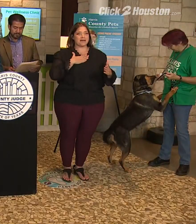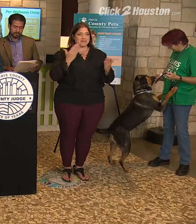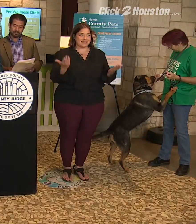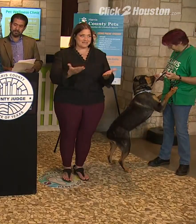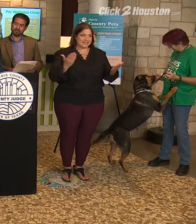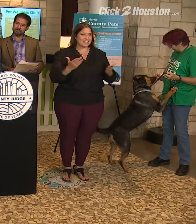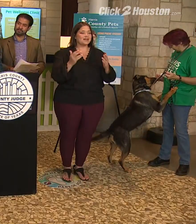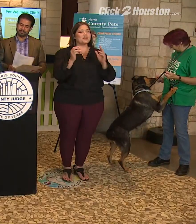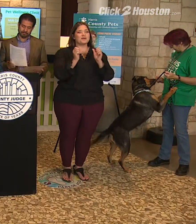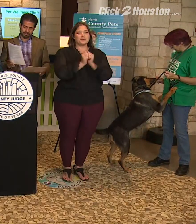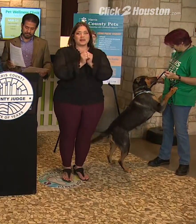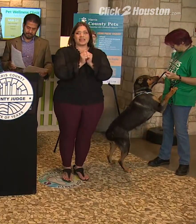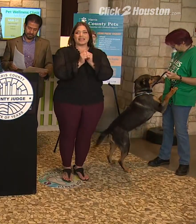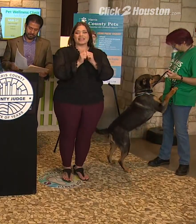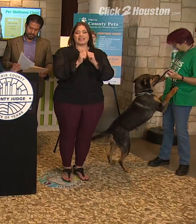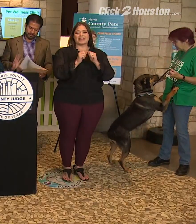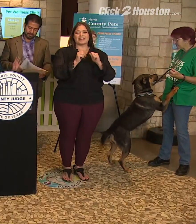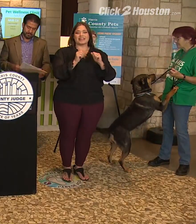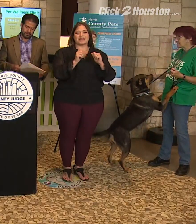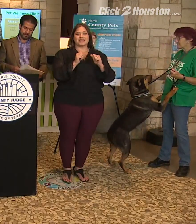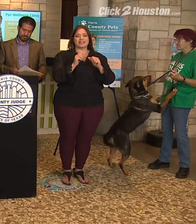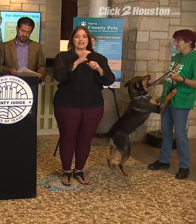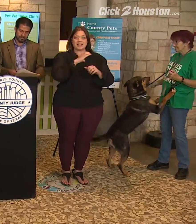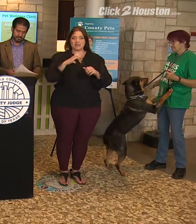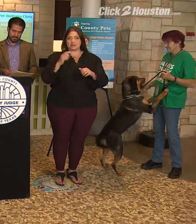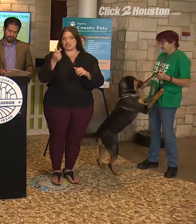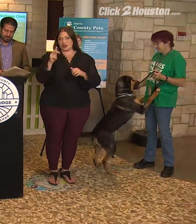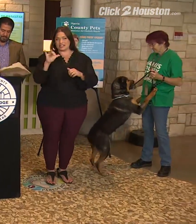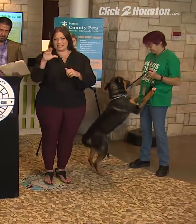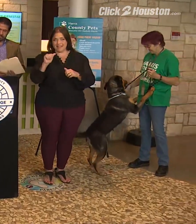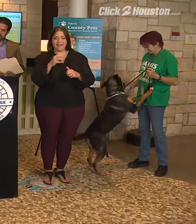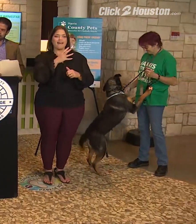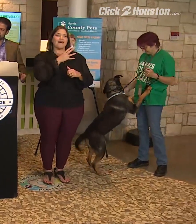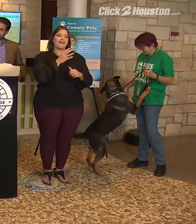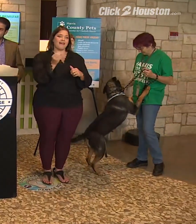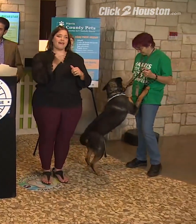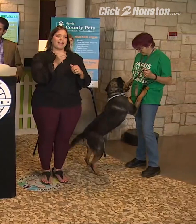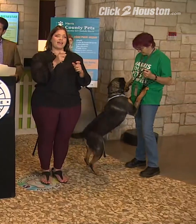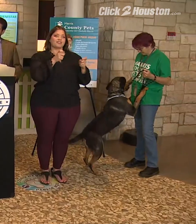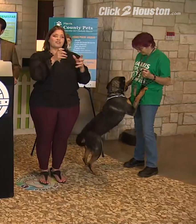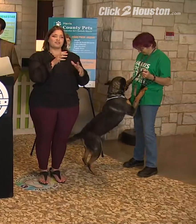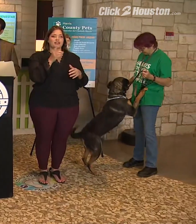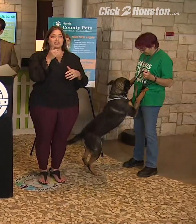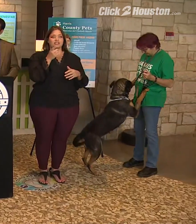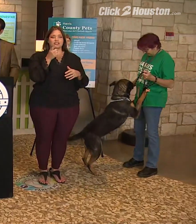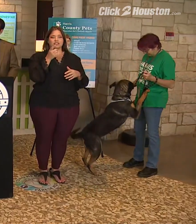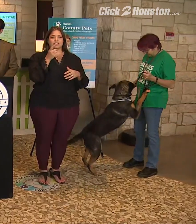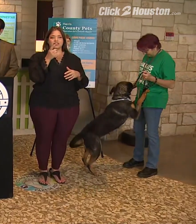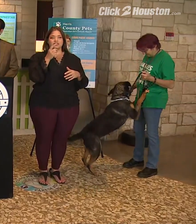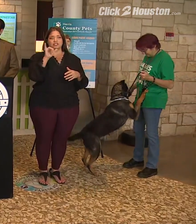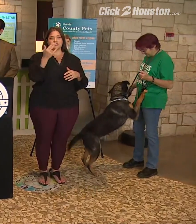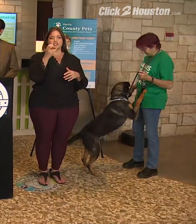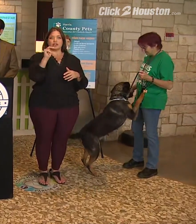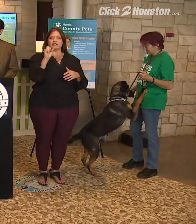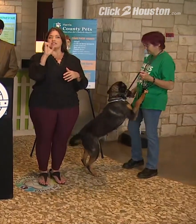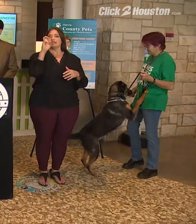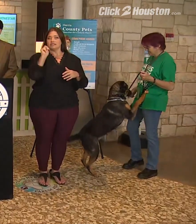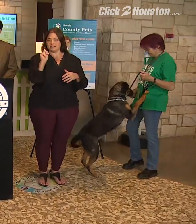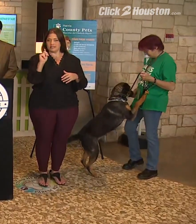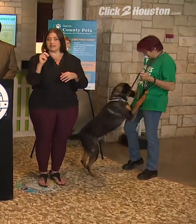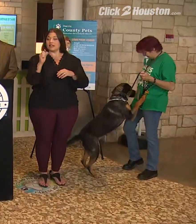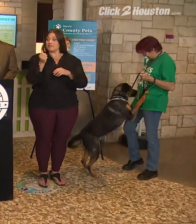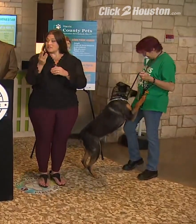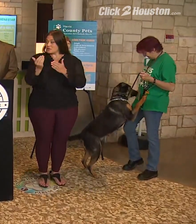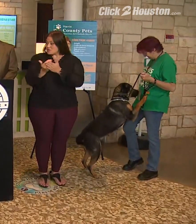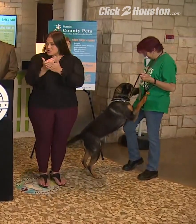We're with Commissioner Garcia and Director John Song, but also with a couple new